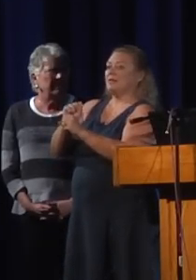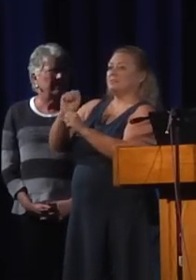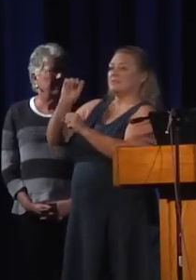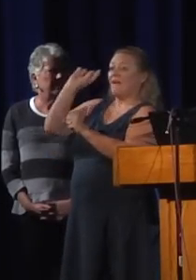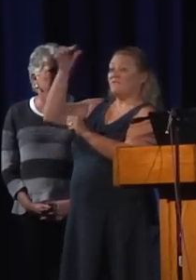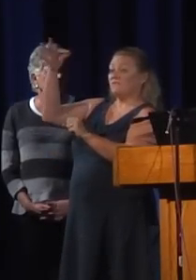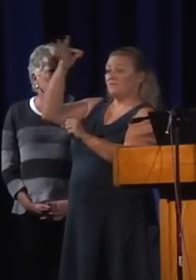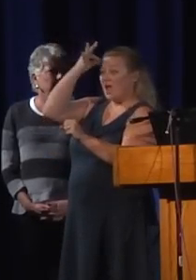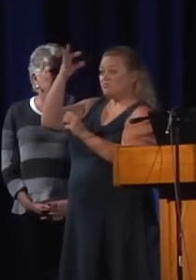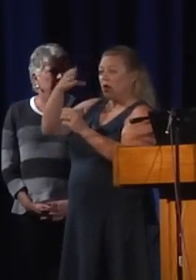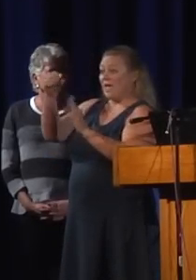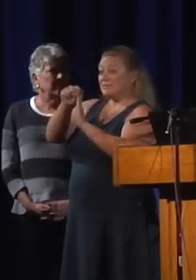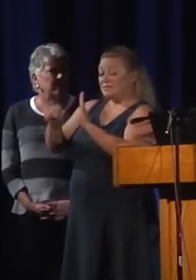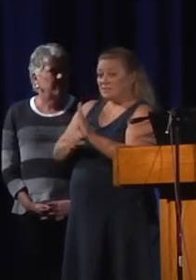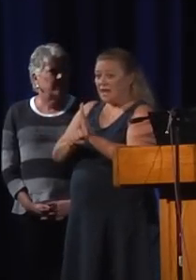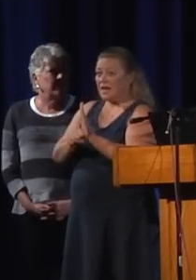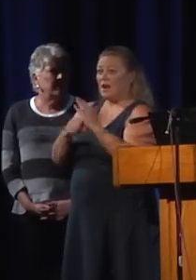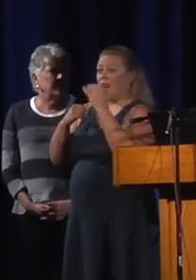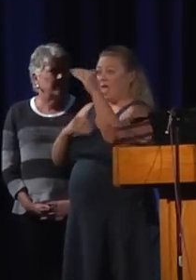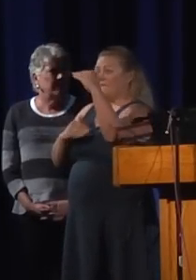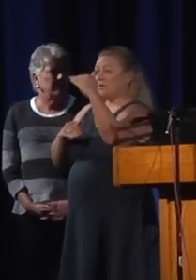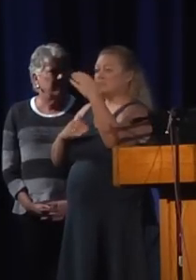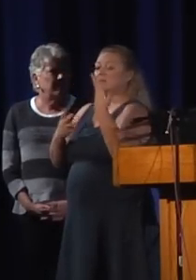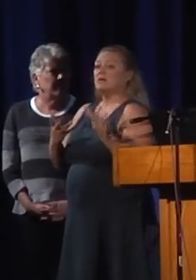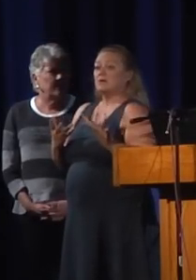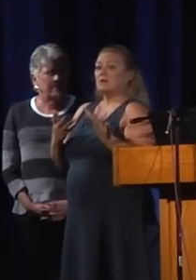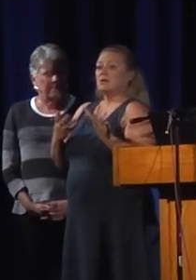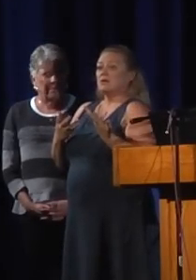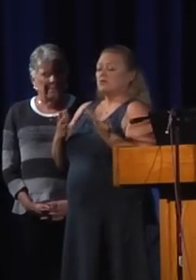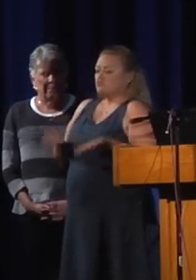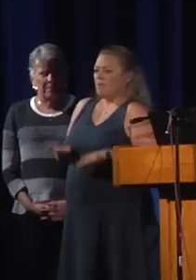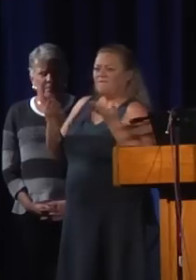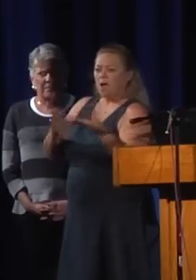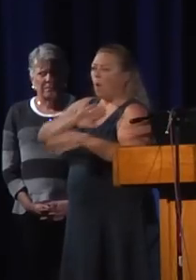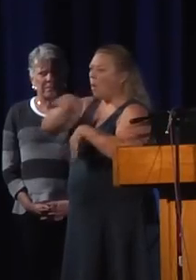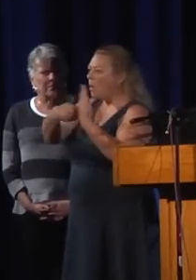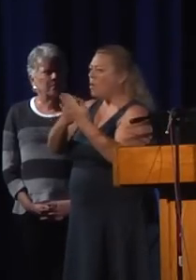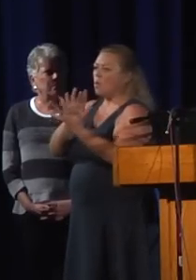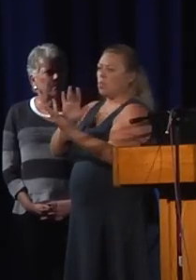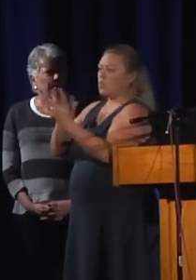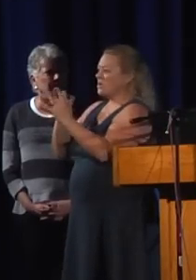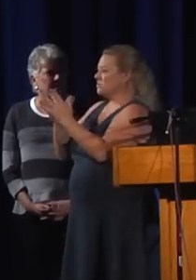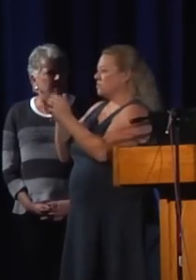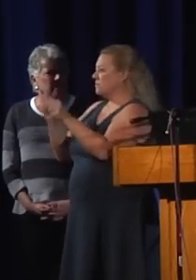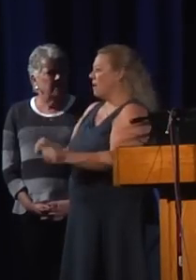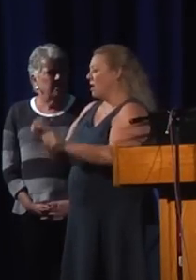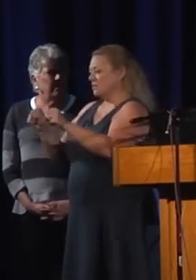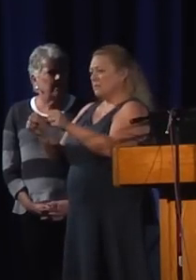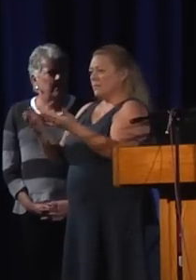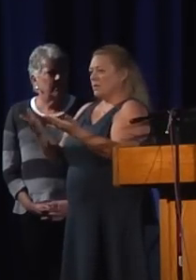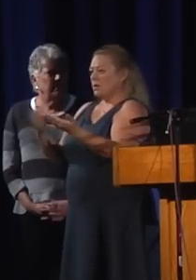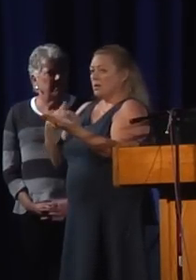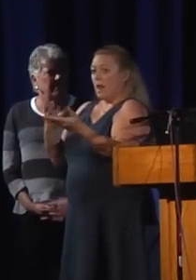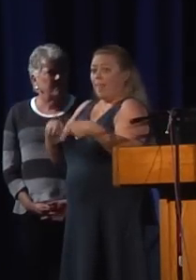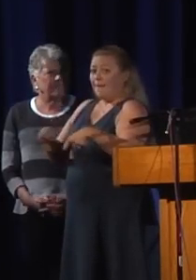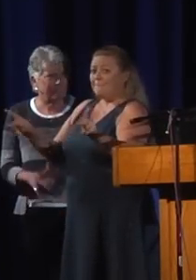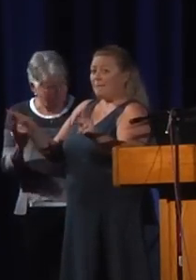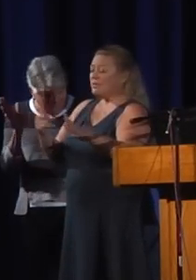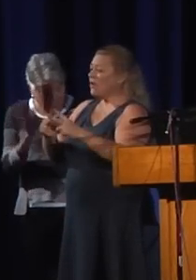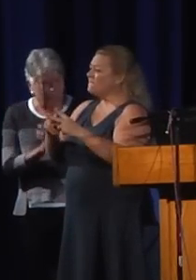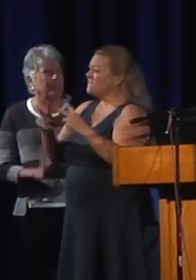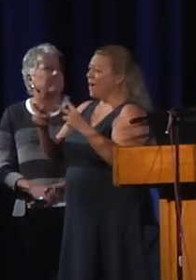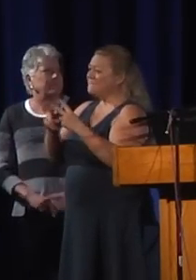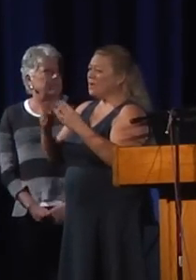provide us all the resources we're going to need to fight this fire and to truly recover. And the public is in very, very good hands with these individuals.